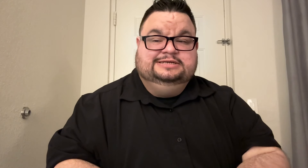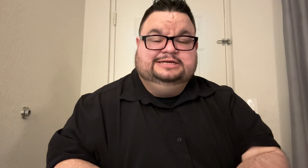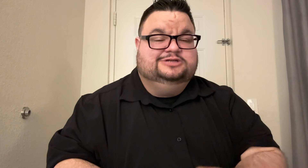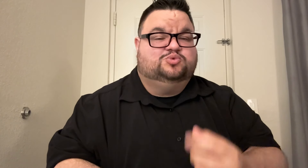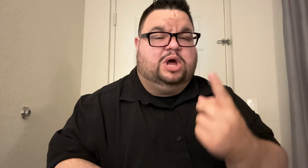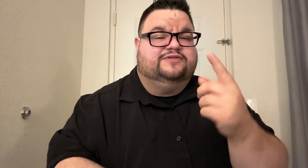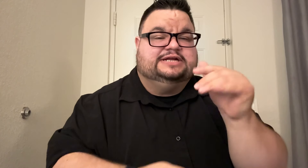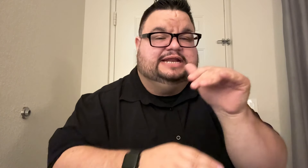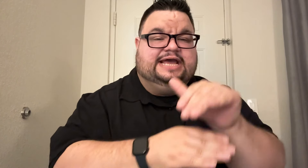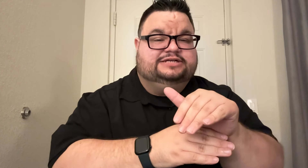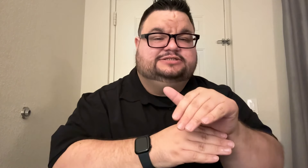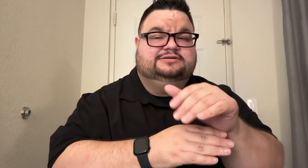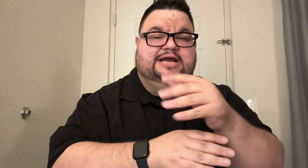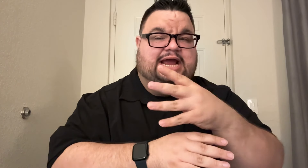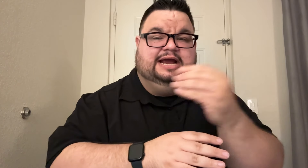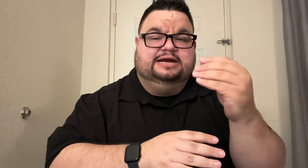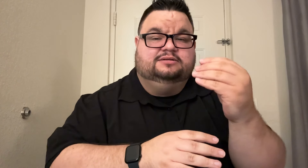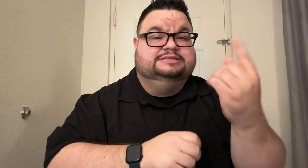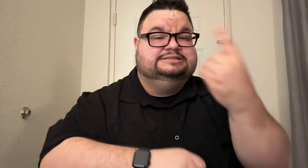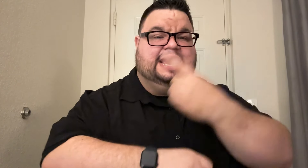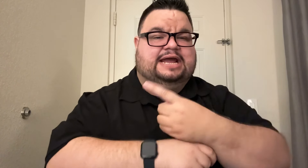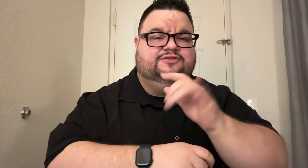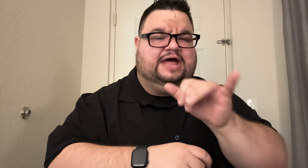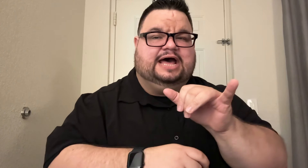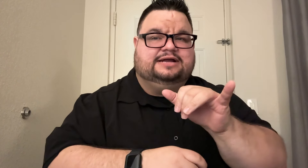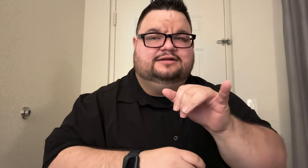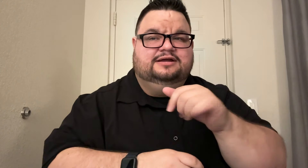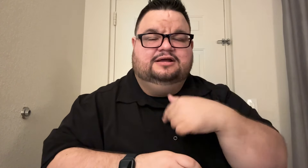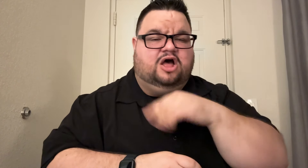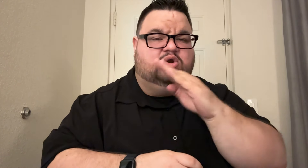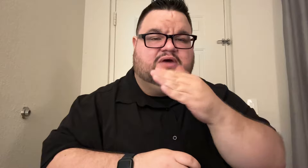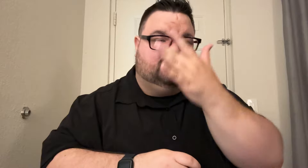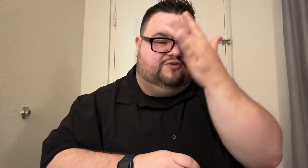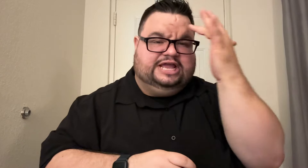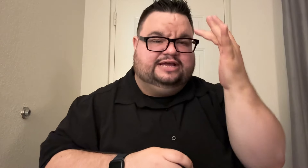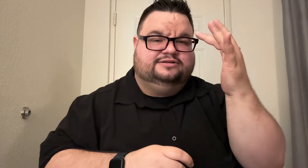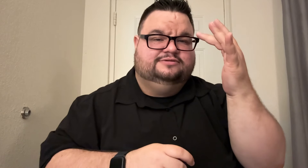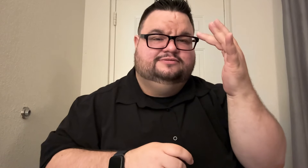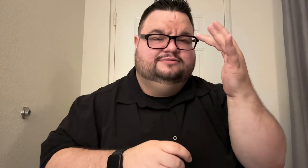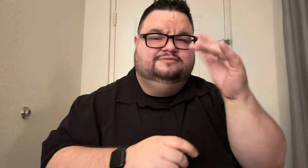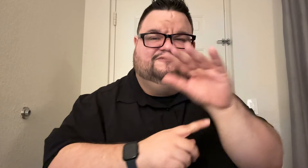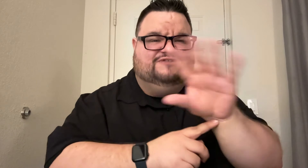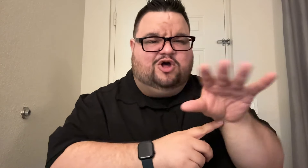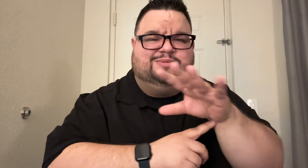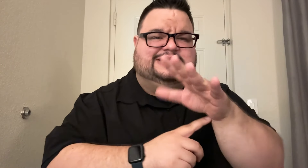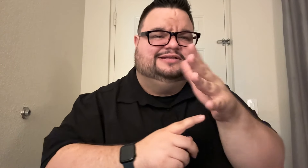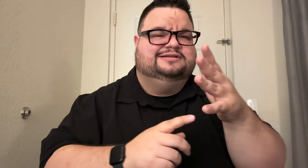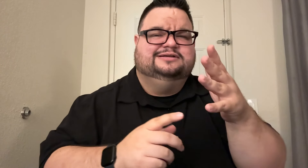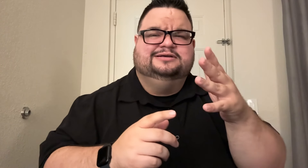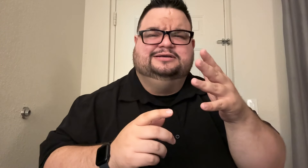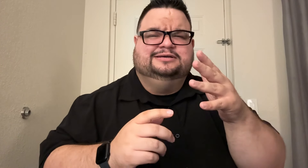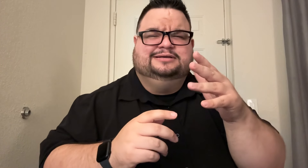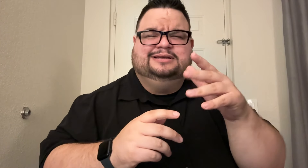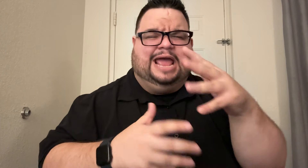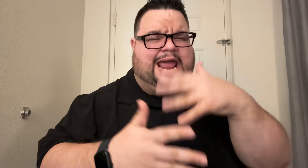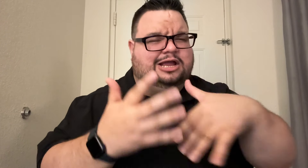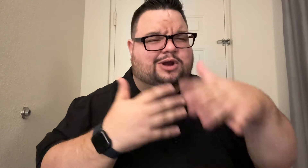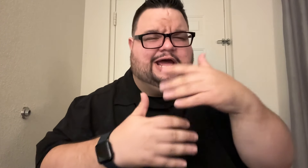It's one of the nights and days that I'll never forget filming, hanging around